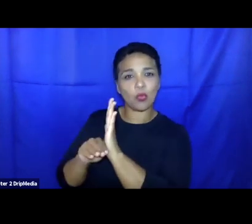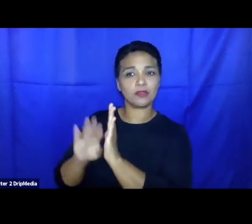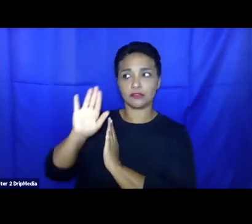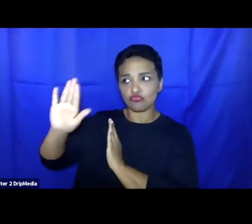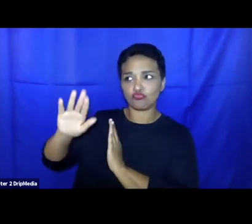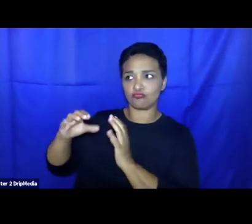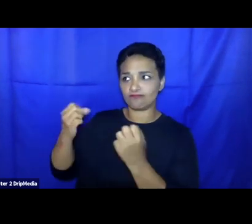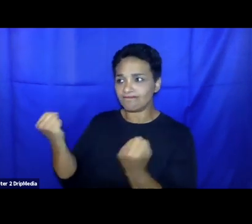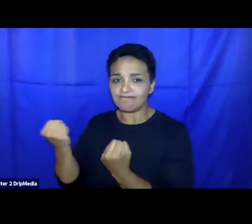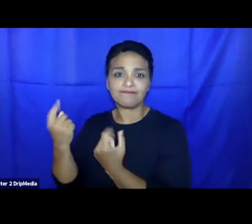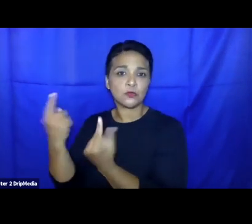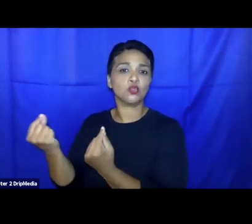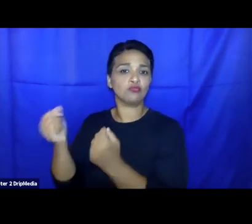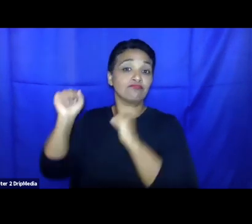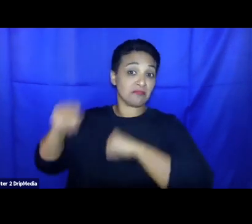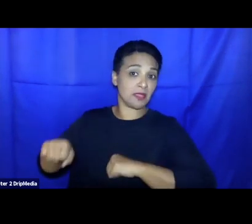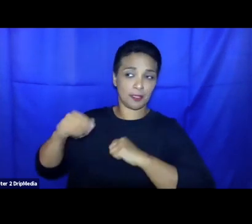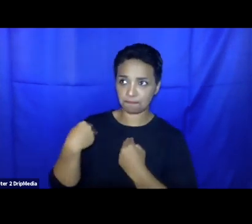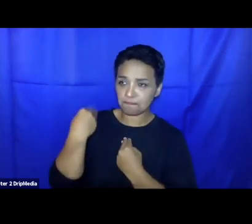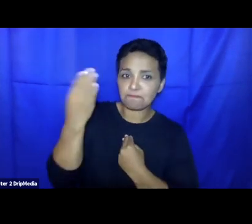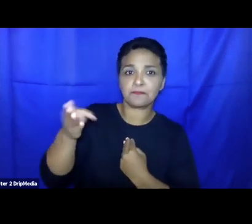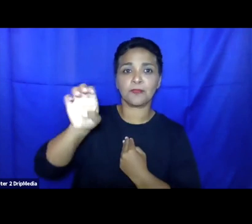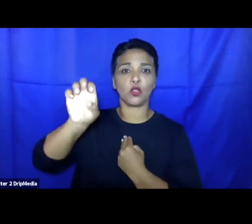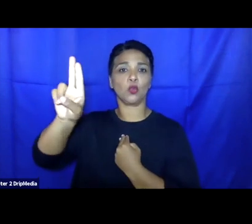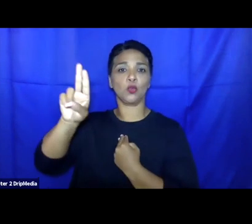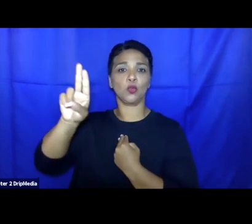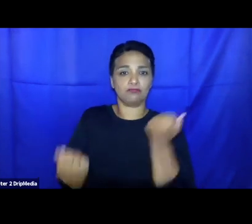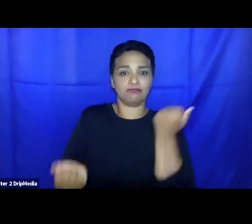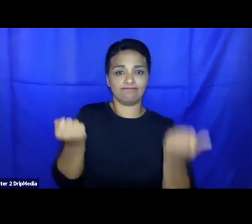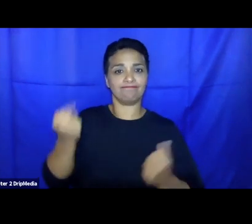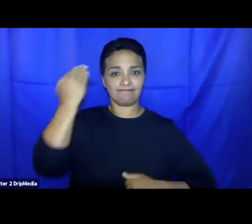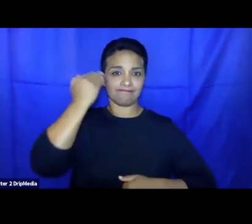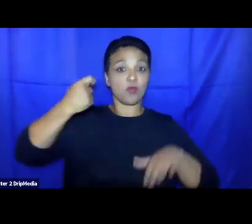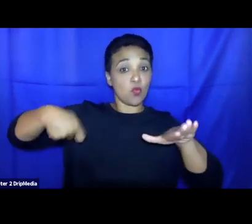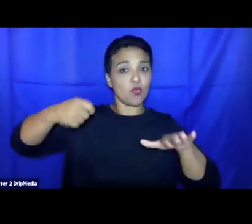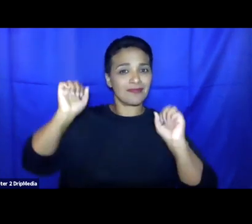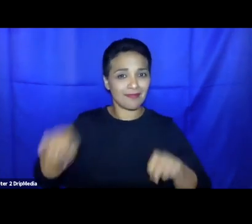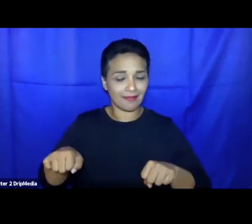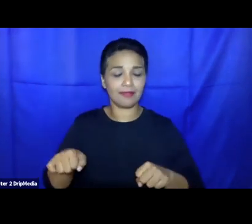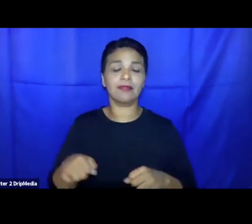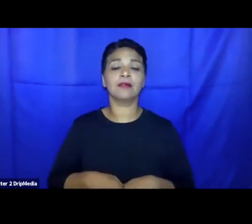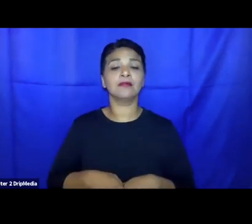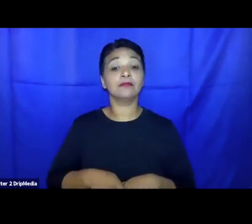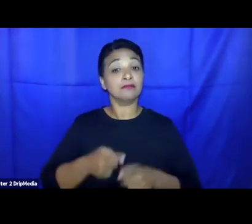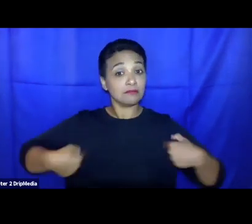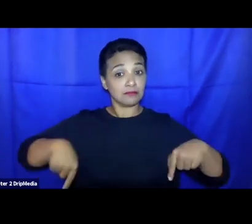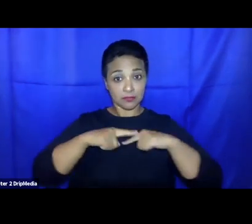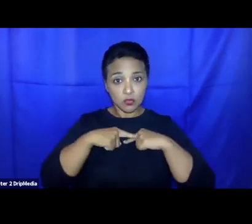for example, litigated before the European Court of Justice, our relationships on asylum and refugees to other countries